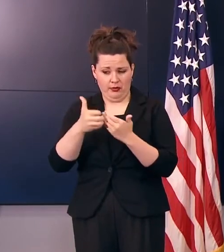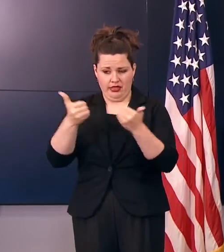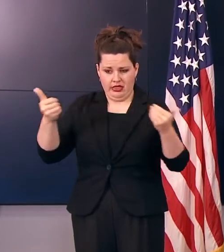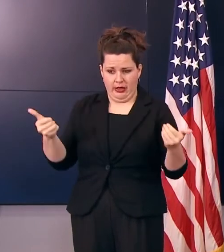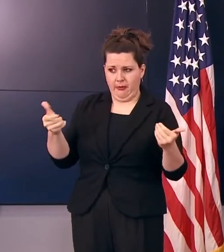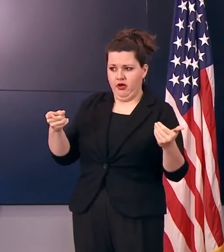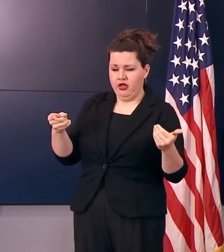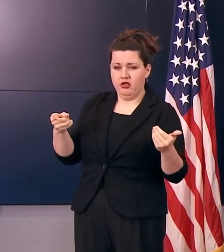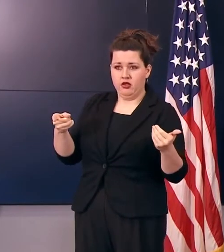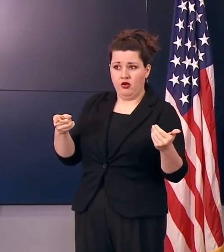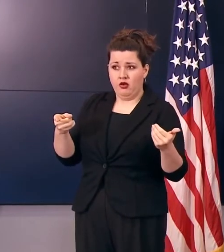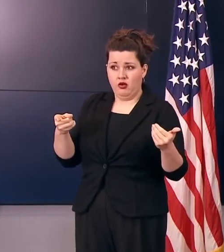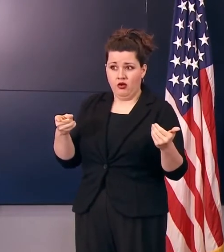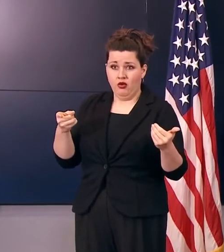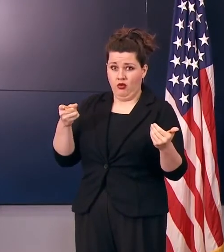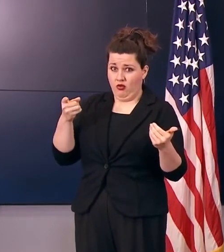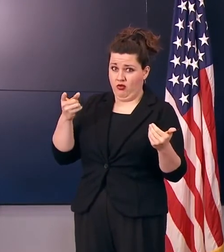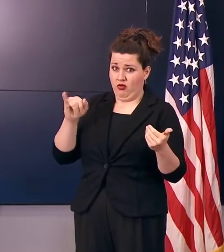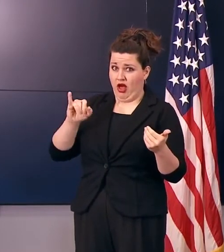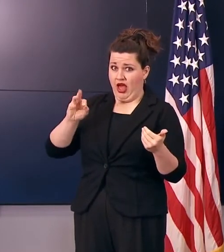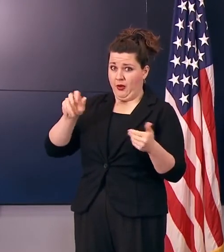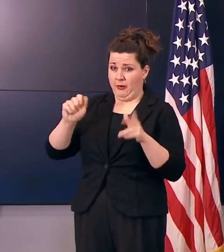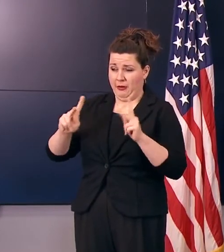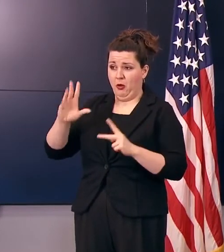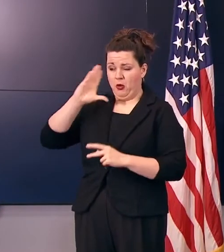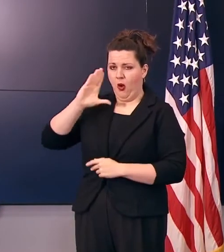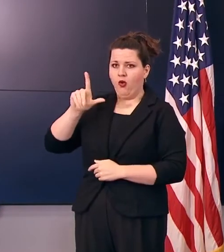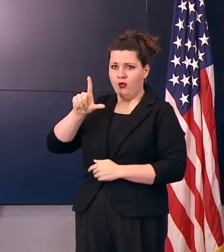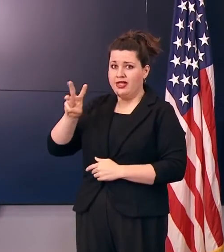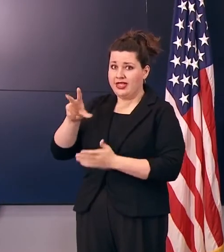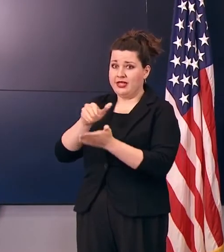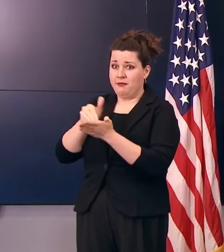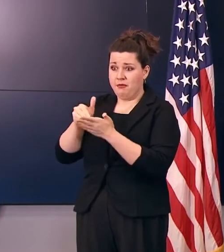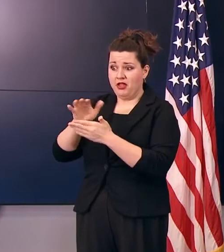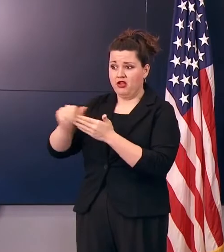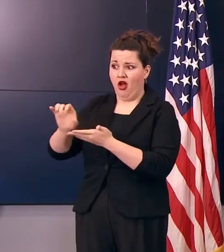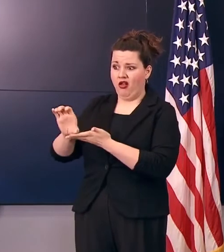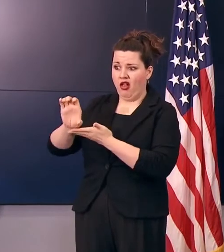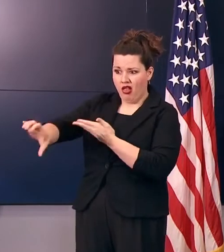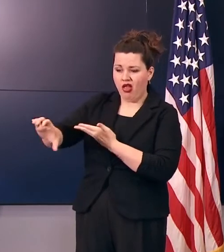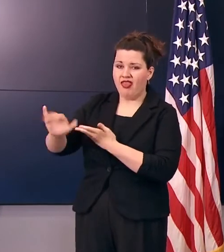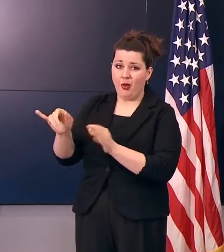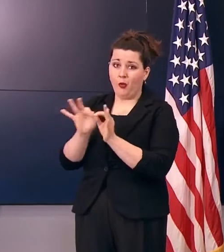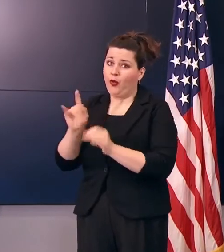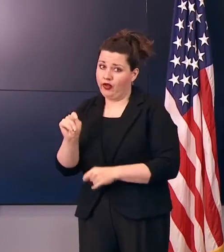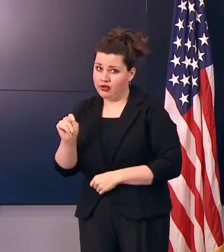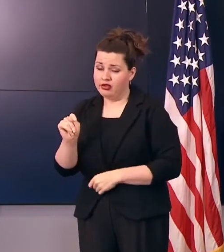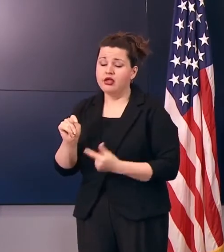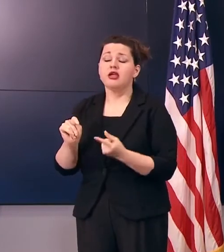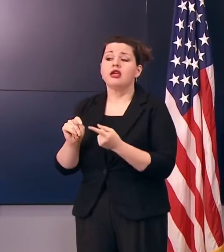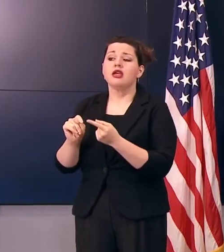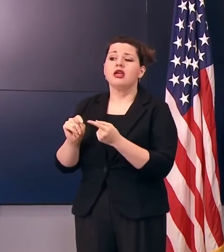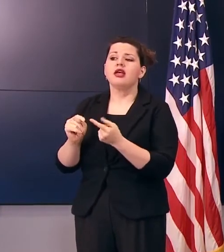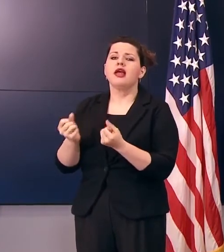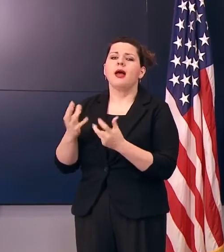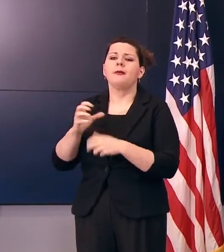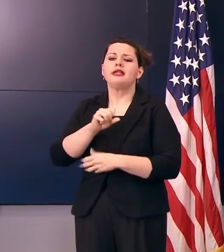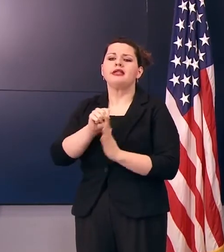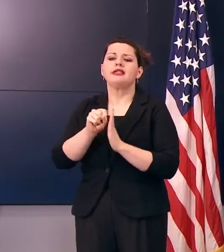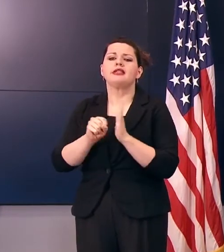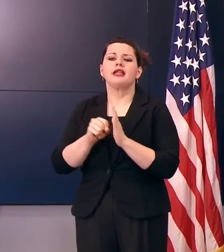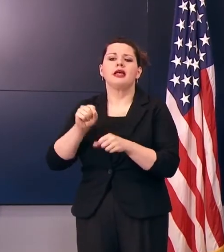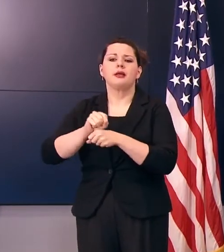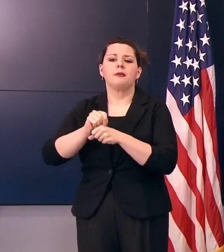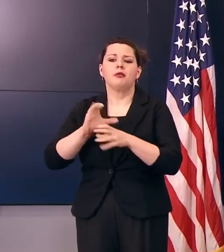tell if they're getting their $26 million worth from the enhanced testing? And how many state employees